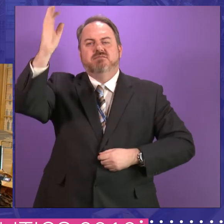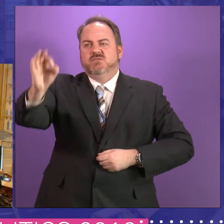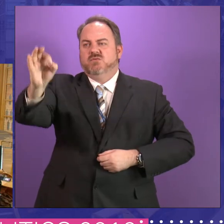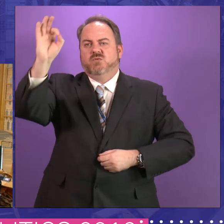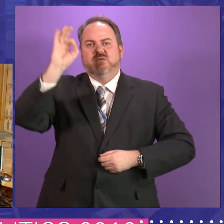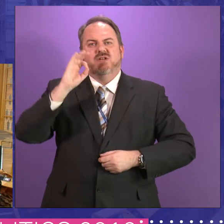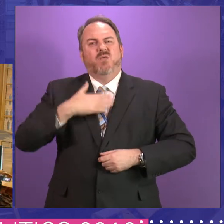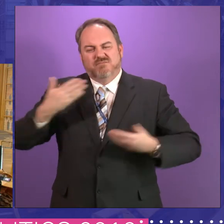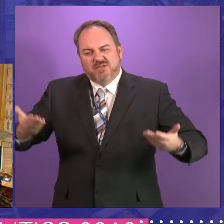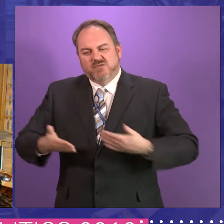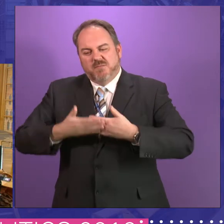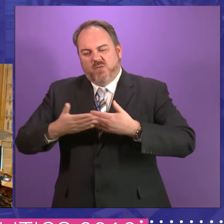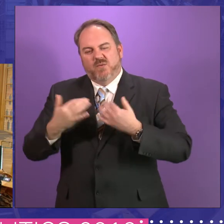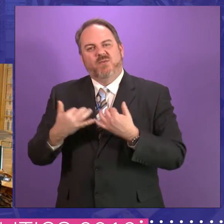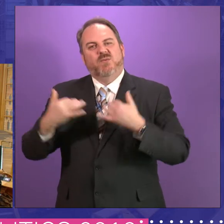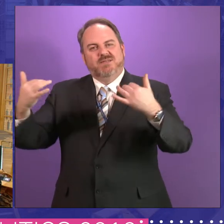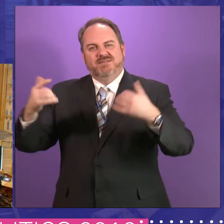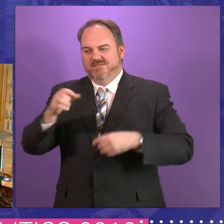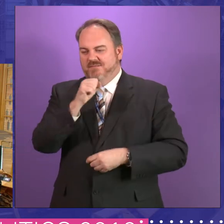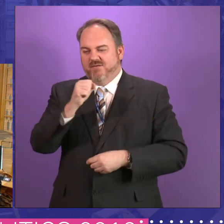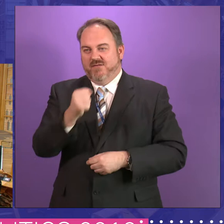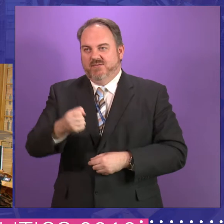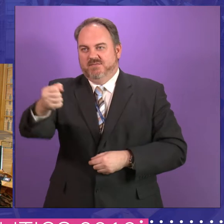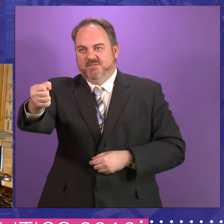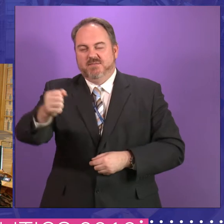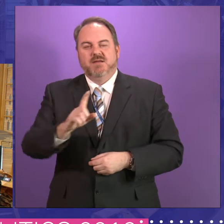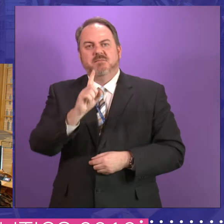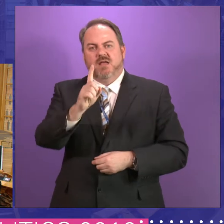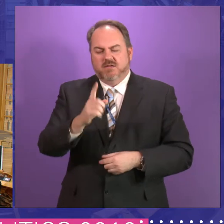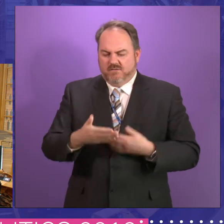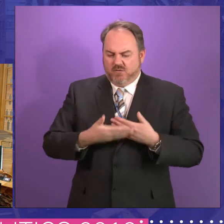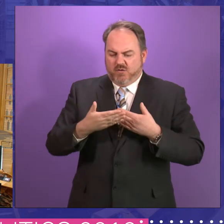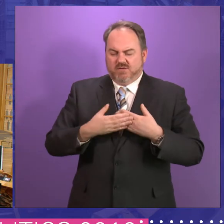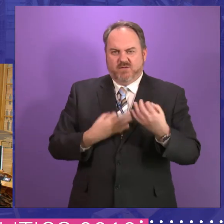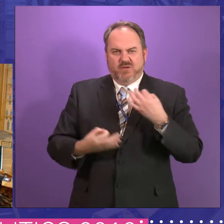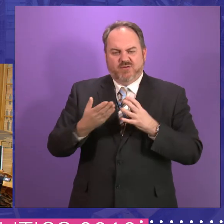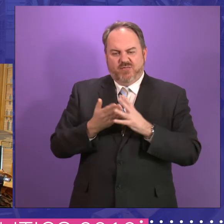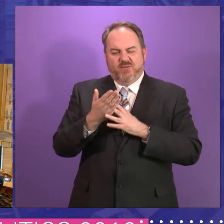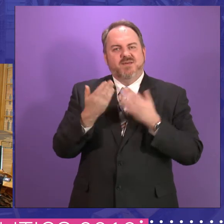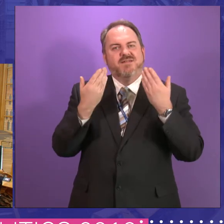I wanted to get more audience participation. And just while we're waiting, I'm getting a lot of questions on Facebook now.